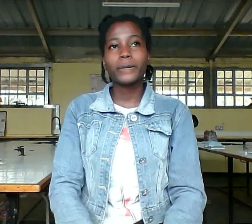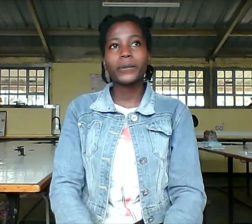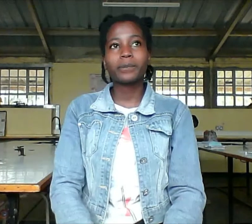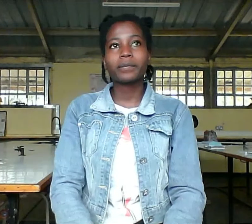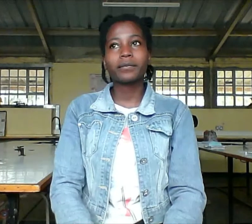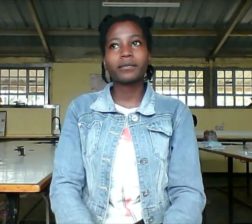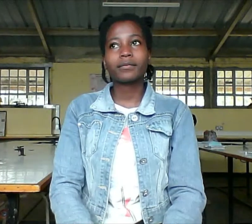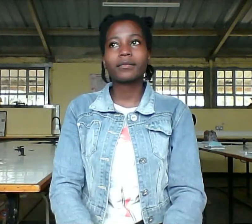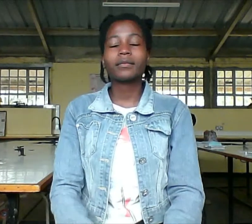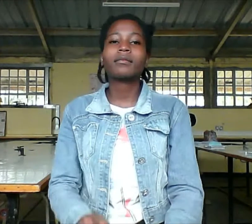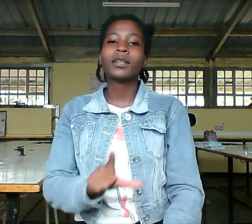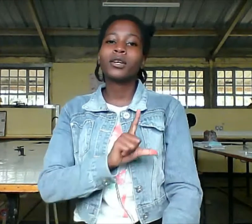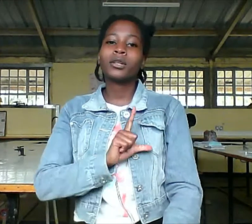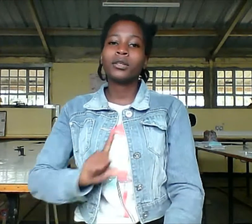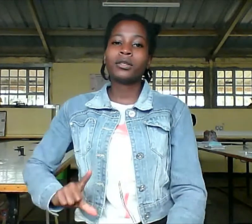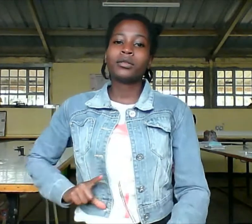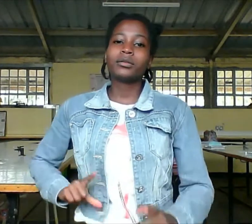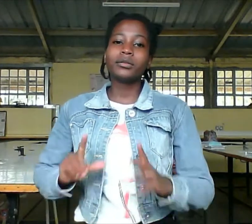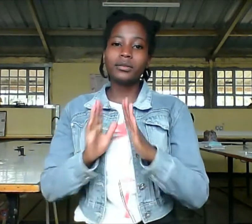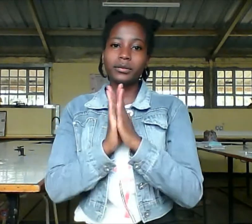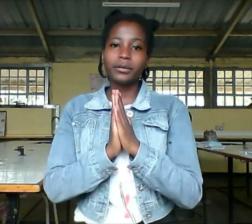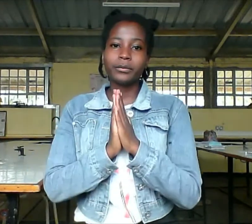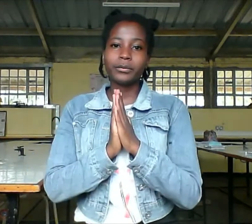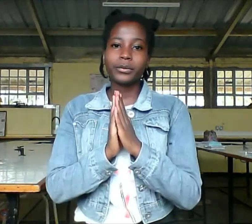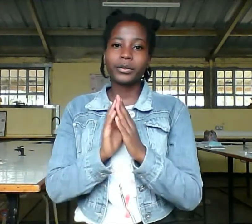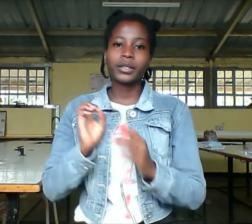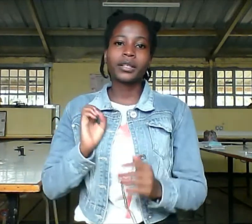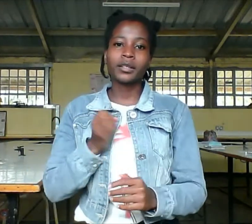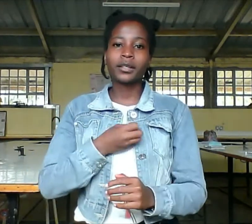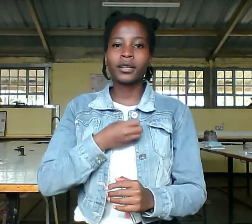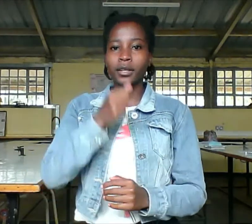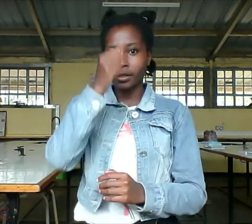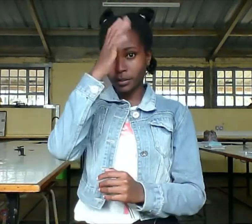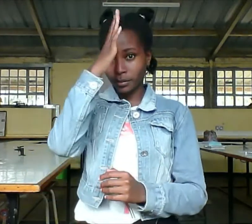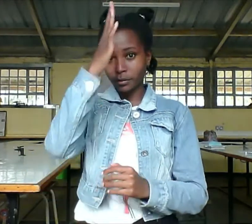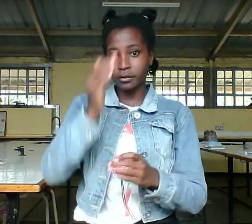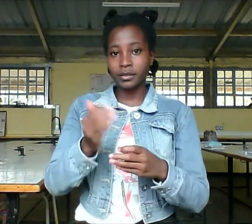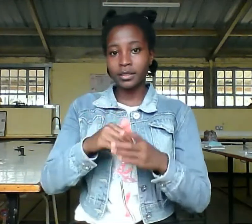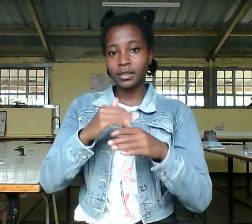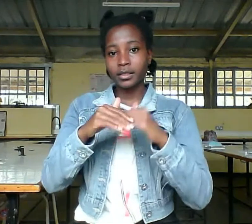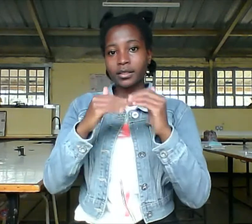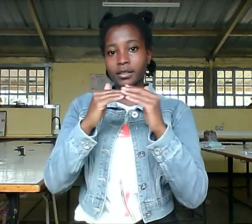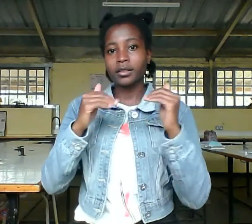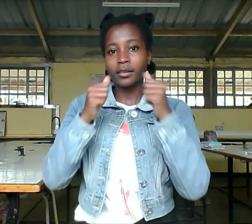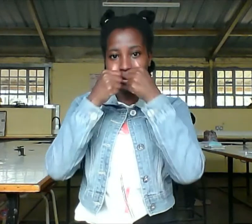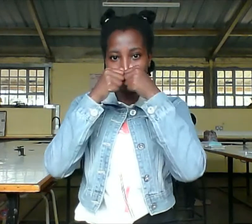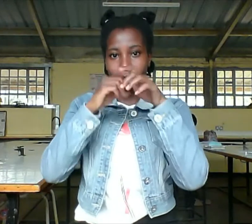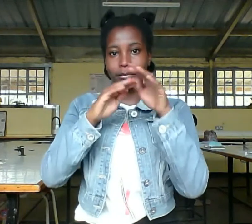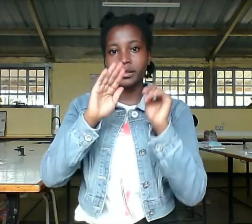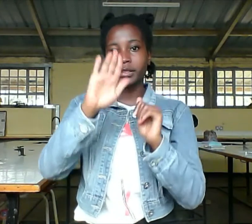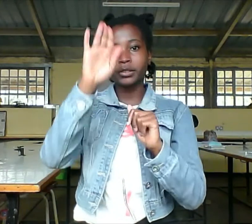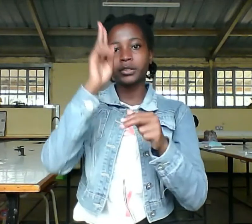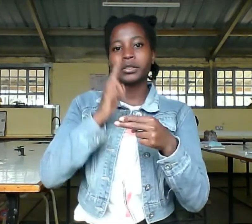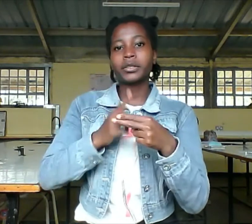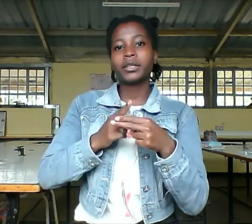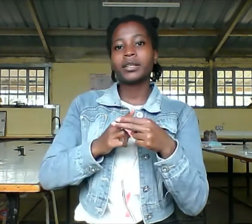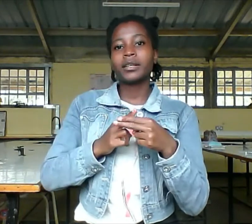The Lord's Prayer, our Father who acts in heaven, hallowed be the name, the kingdom